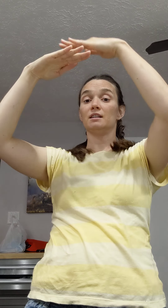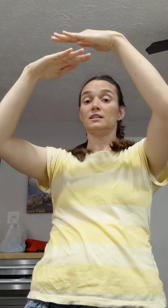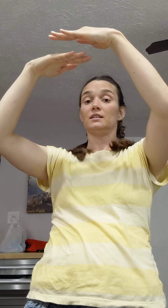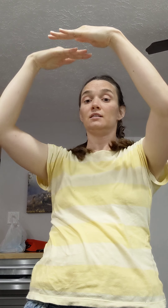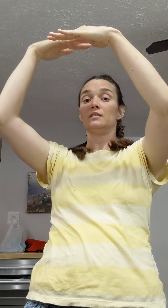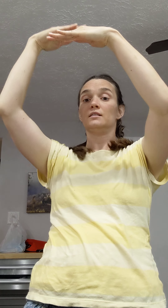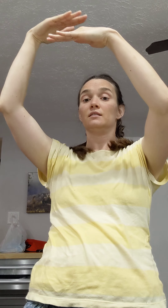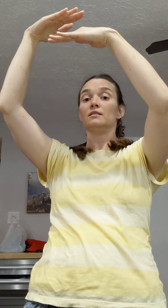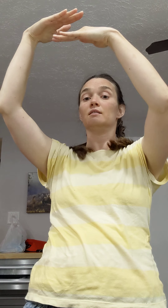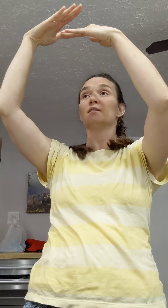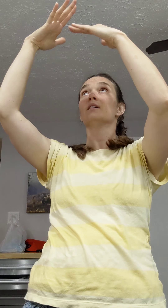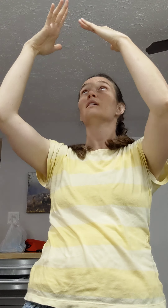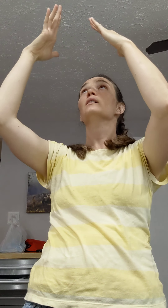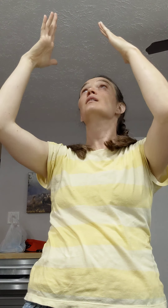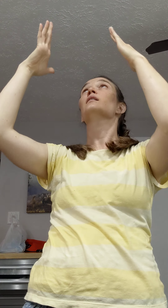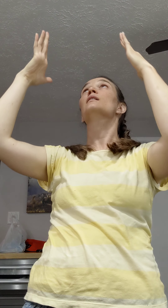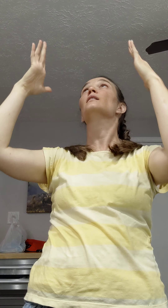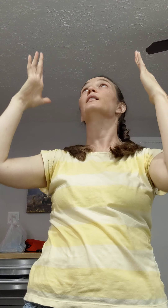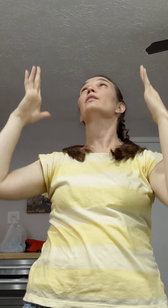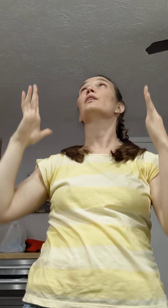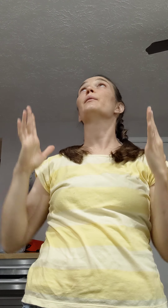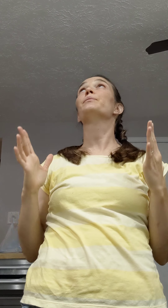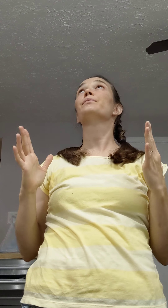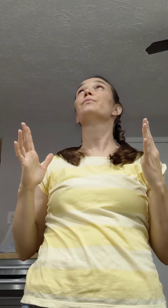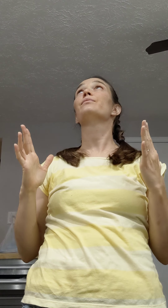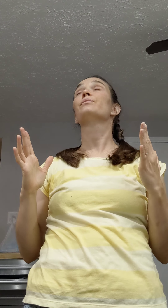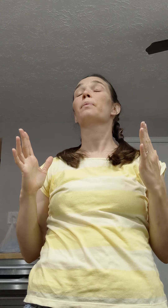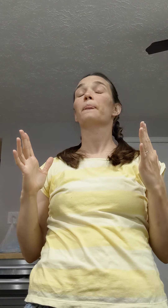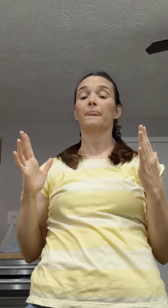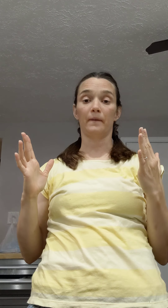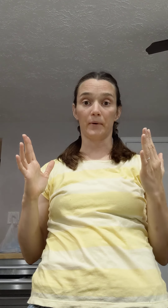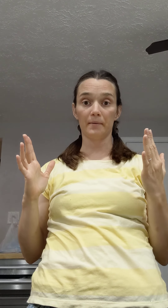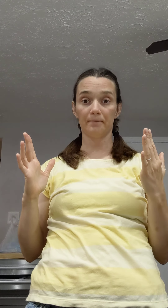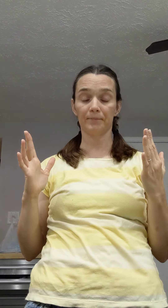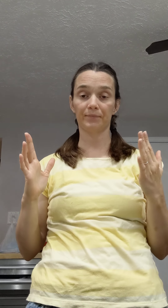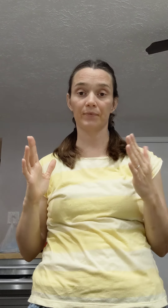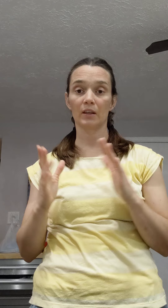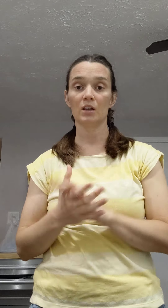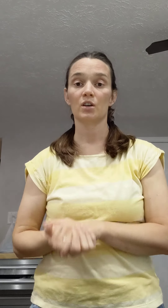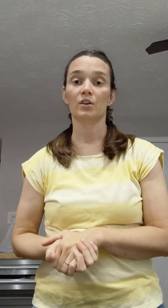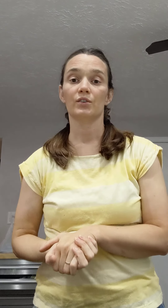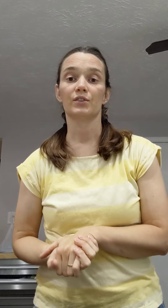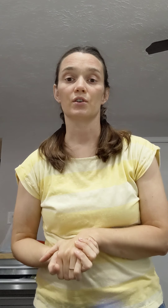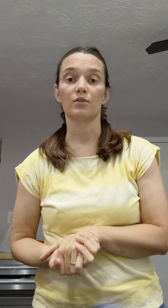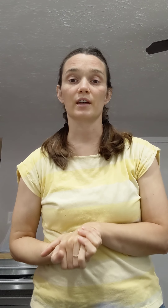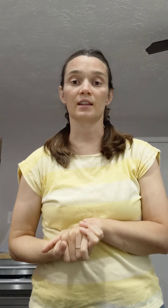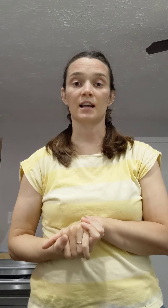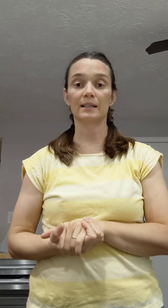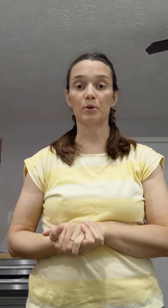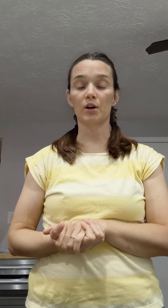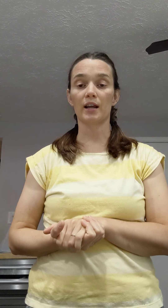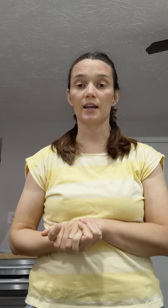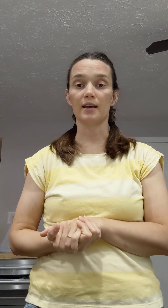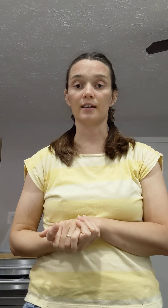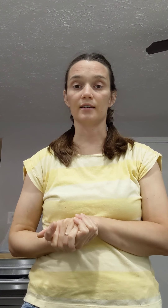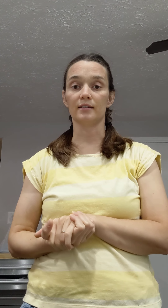and look up. Okay. So then the next part is